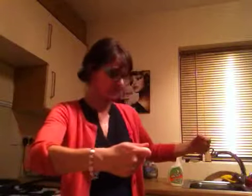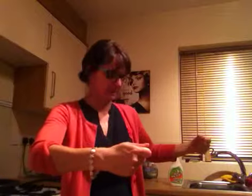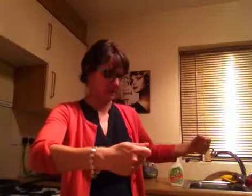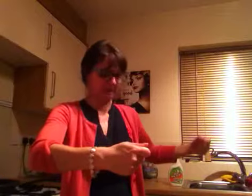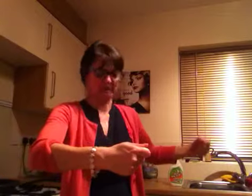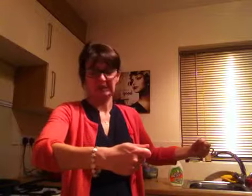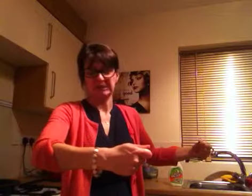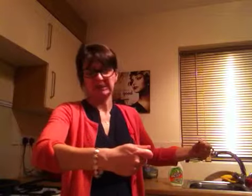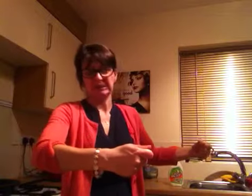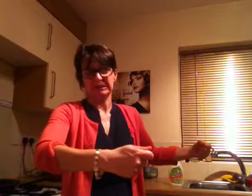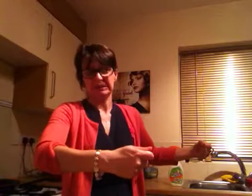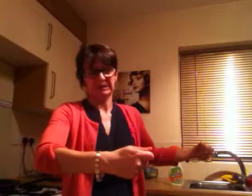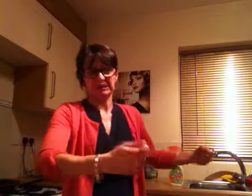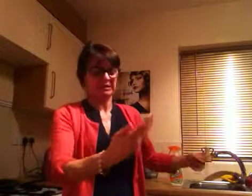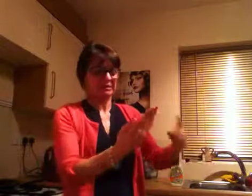to purchase for her.